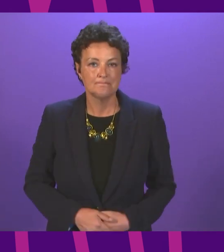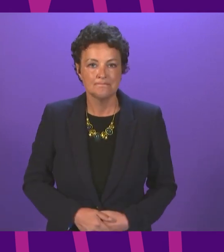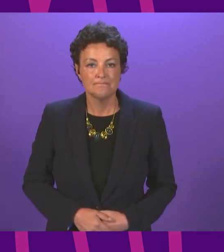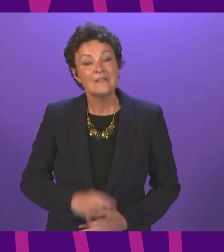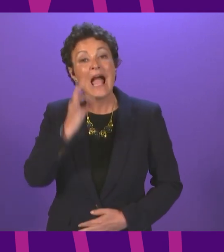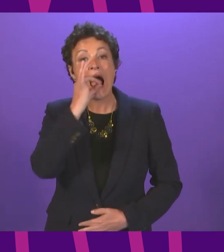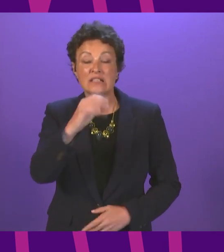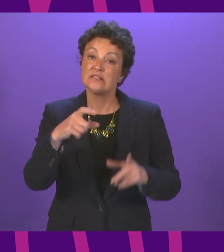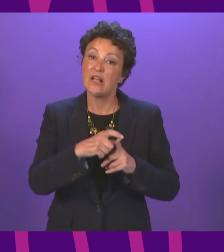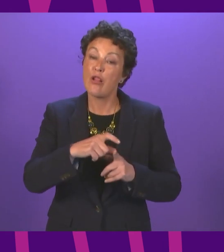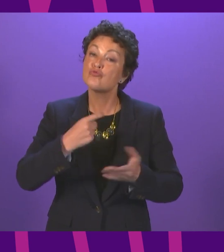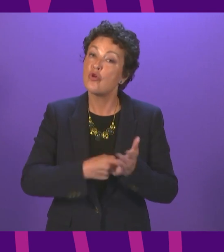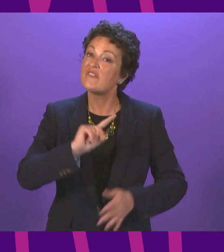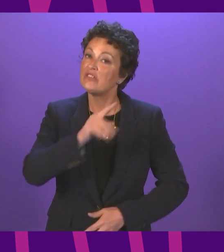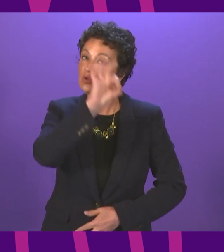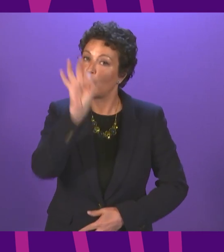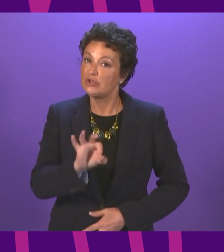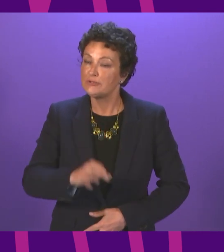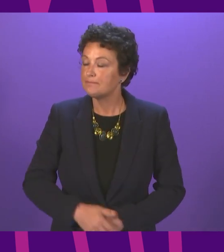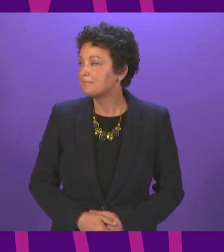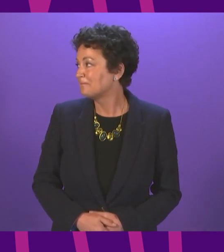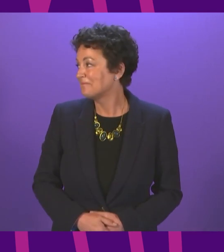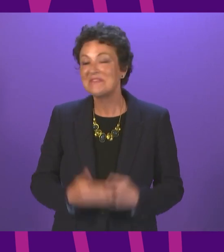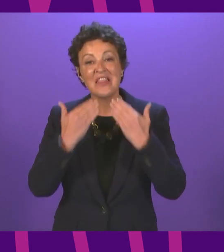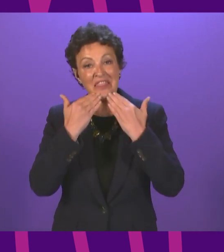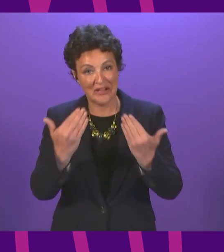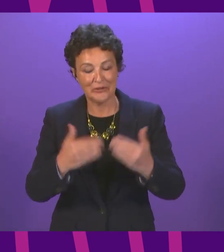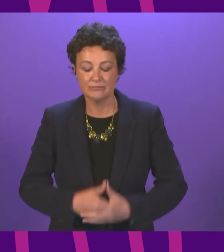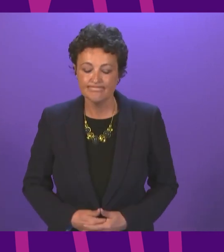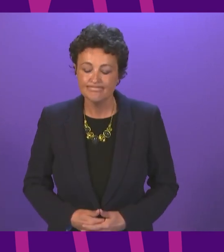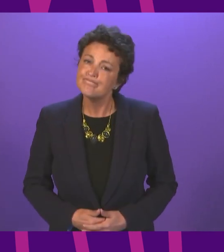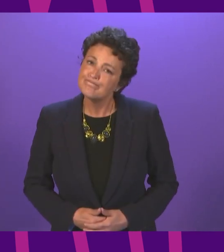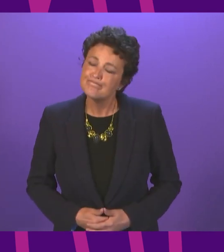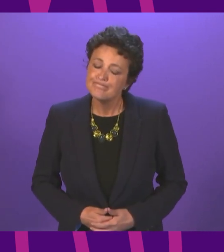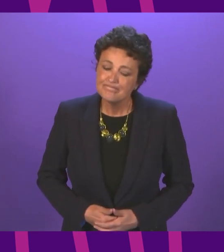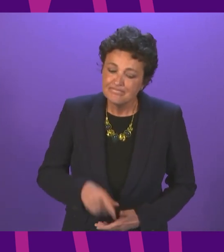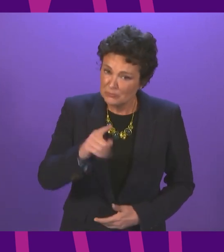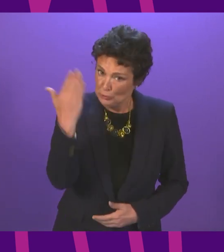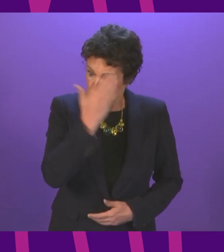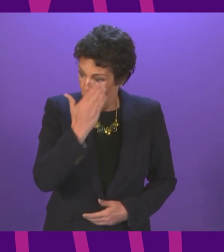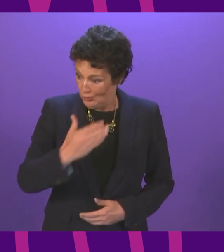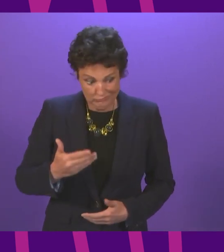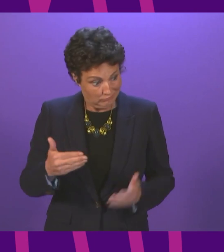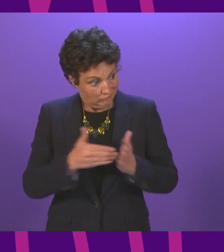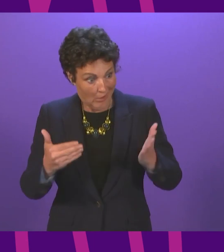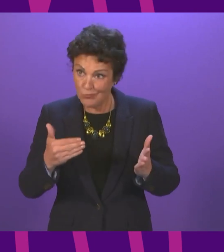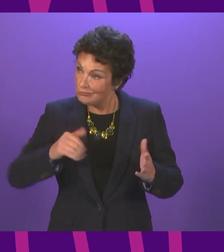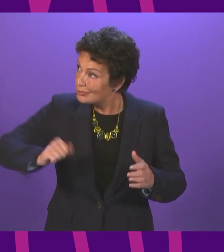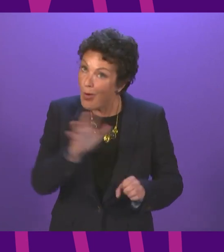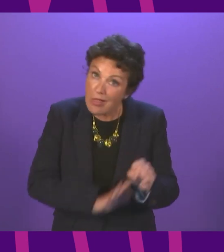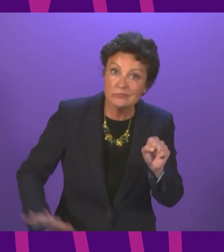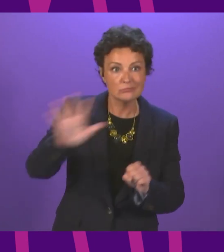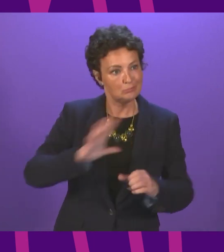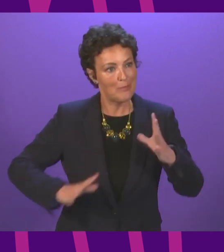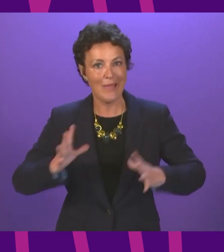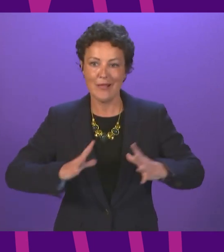call Douglas Ross. Thank you very much, Presiding Officer. As schools across Scotland prepare to break up for the summer, I would like to